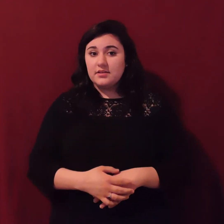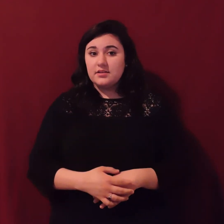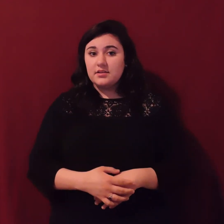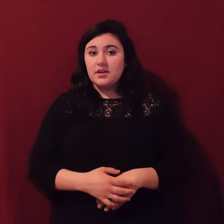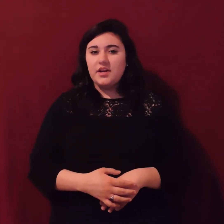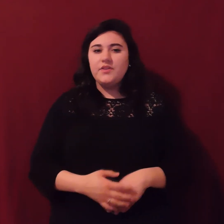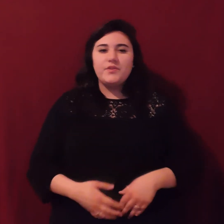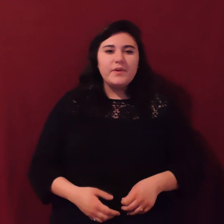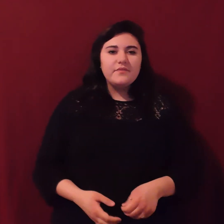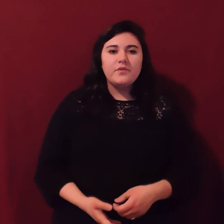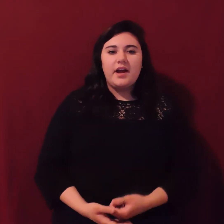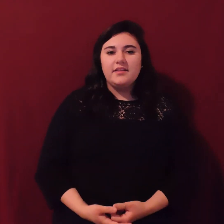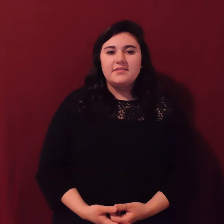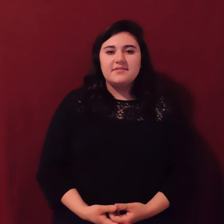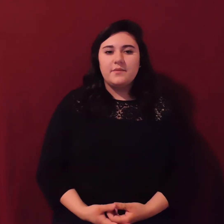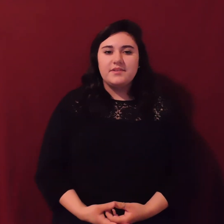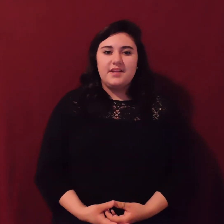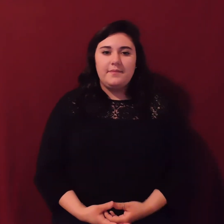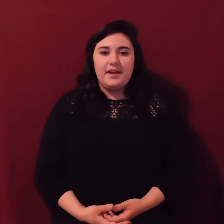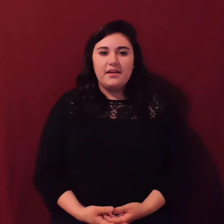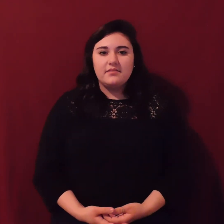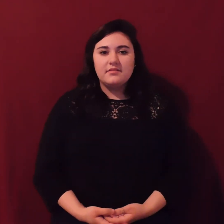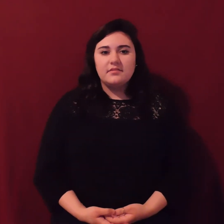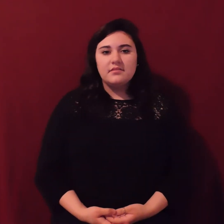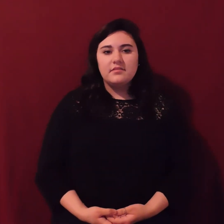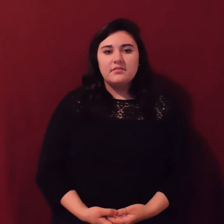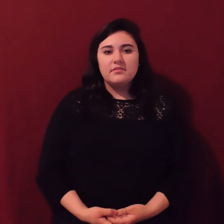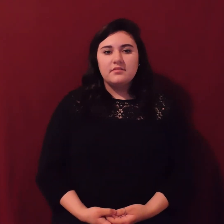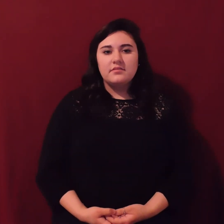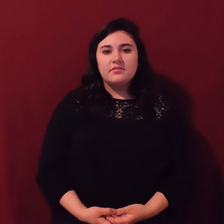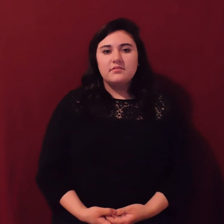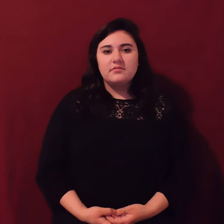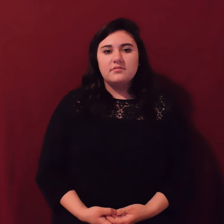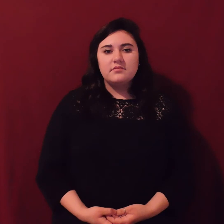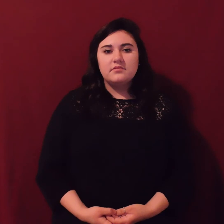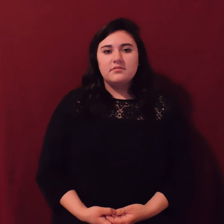Are there three or four islands that we're stopping at? For which?